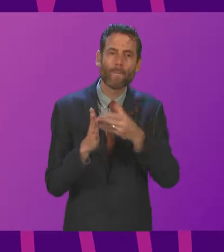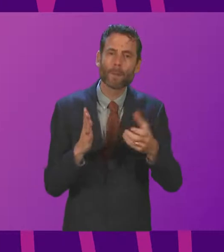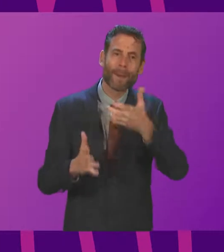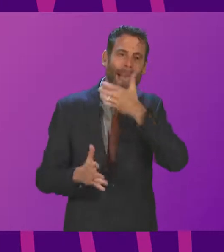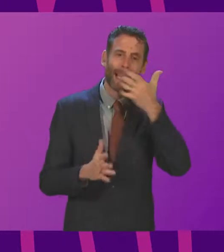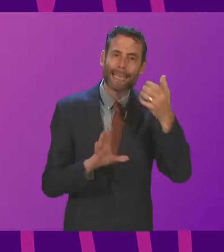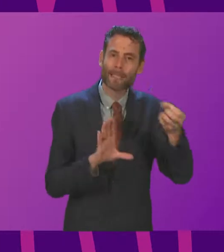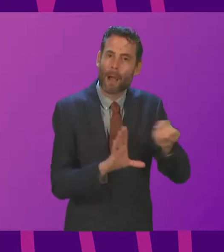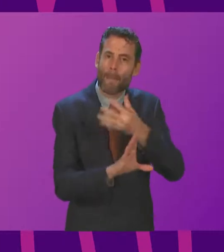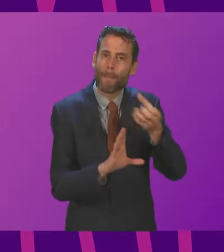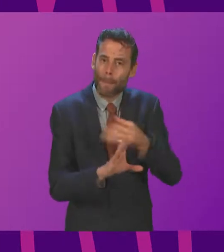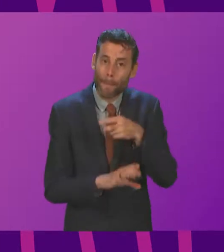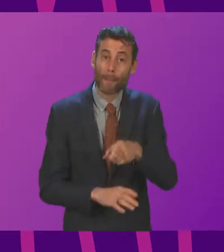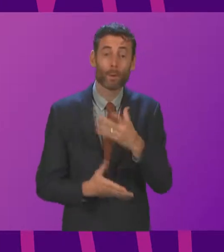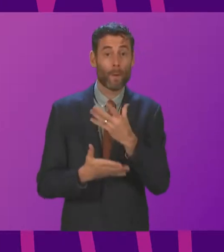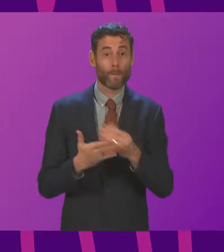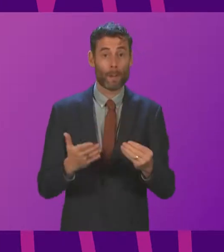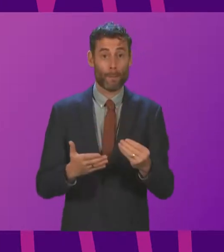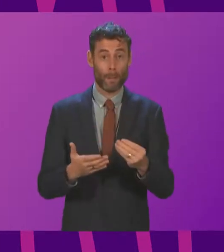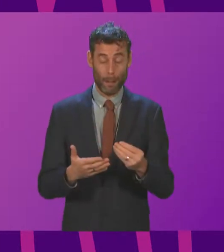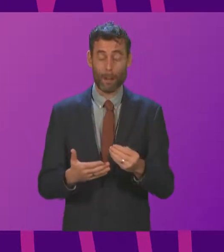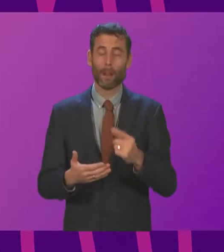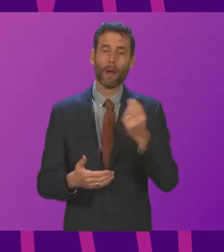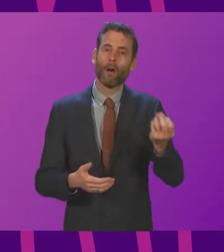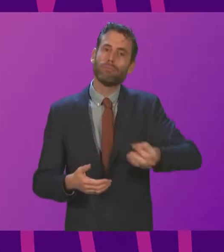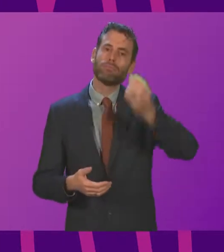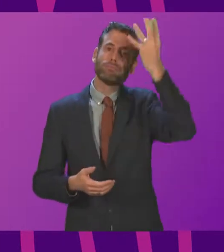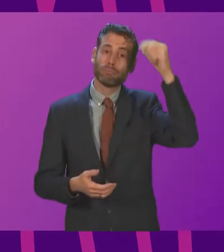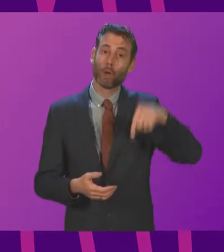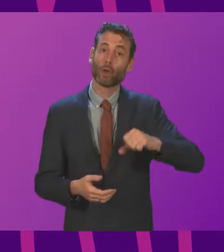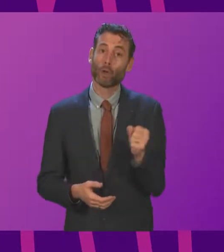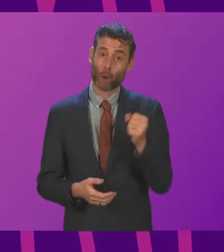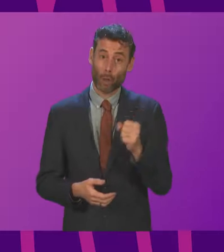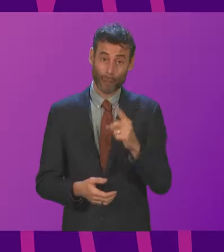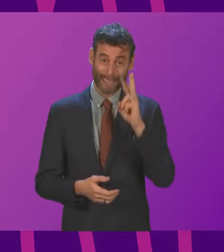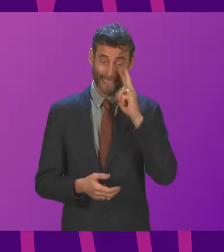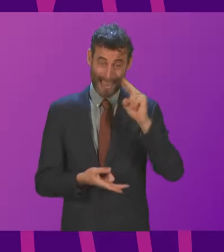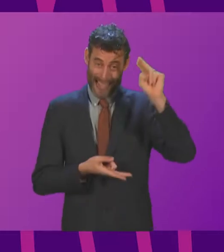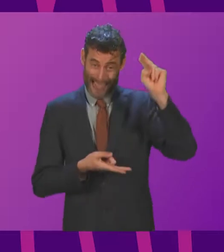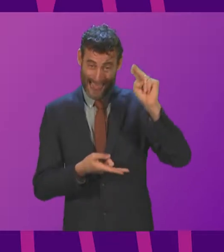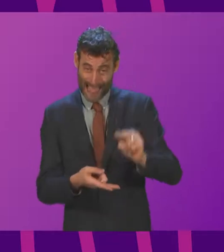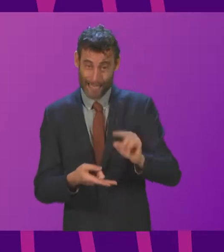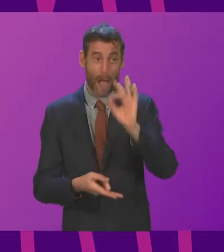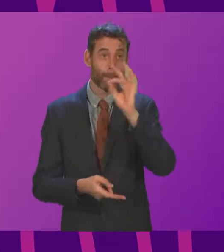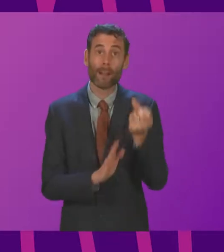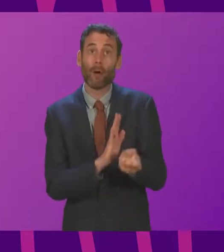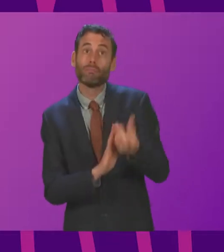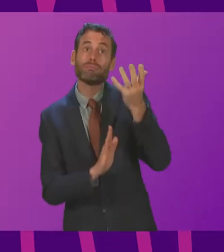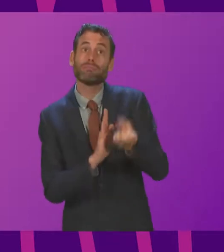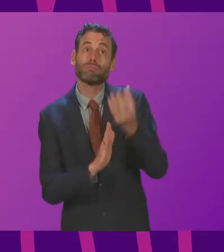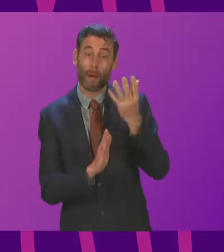Take greenhouse gas emissions in Scotland. We have decarbonised as a country in recent years faster than any